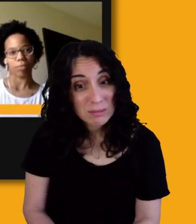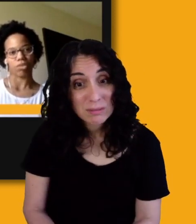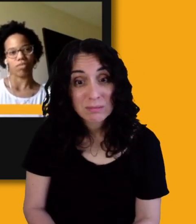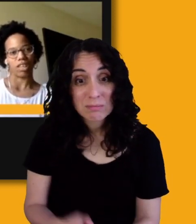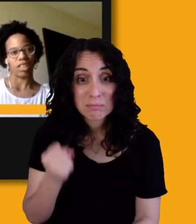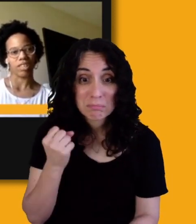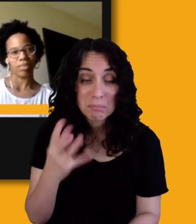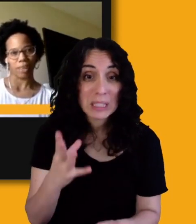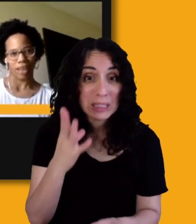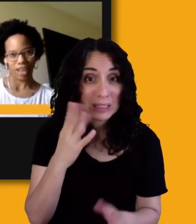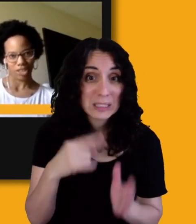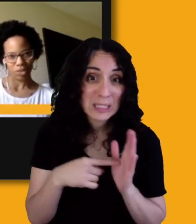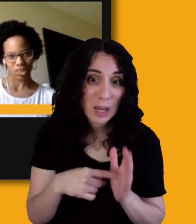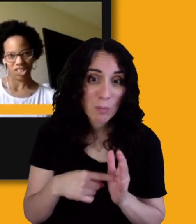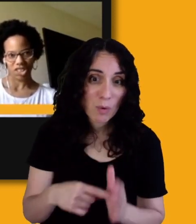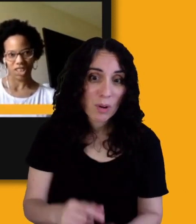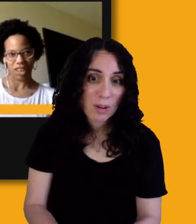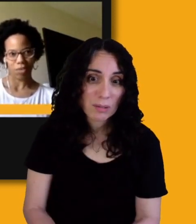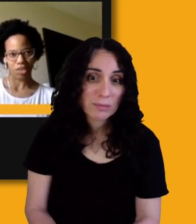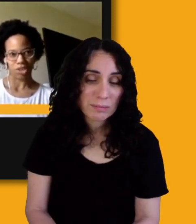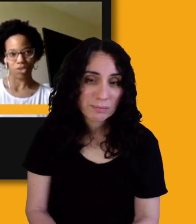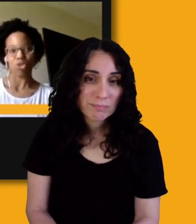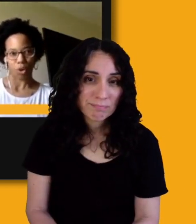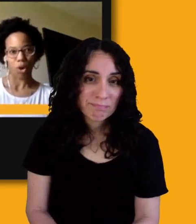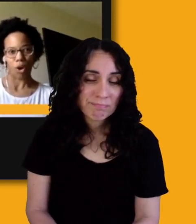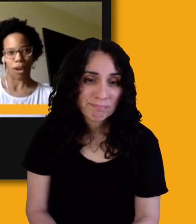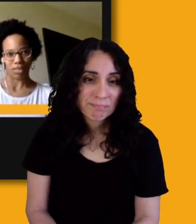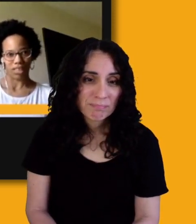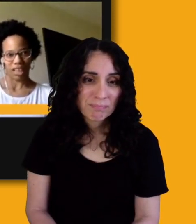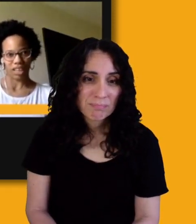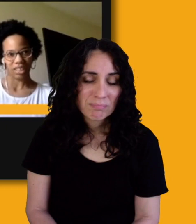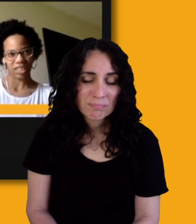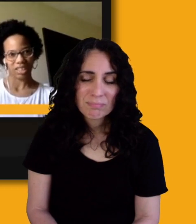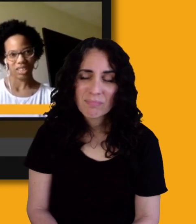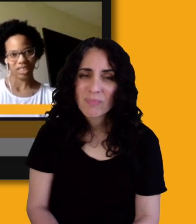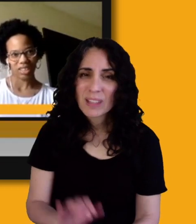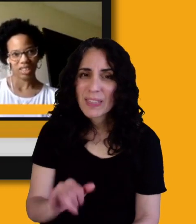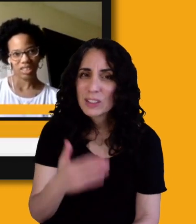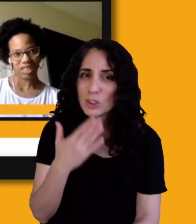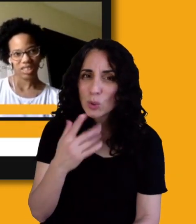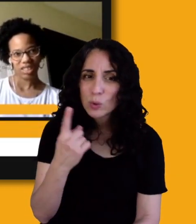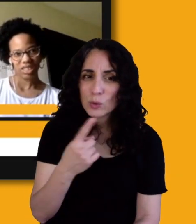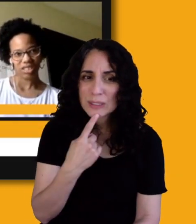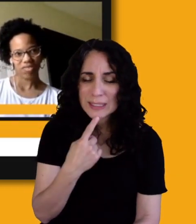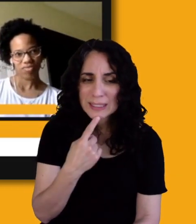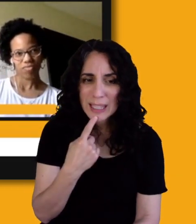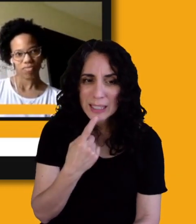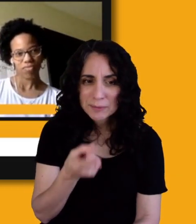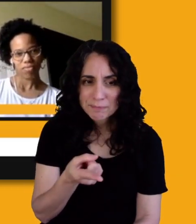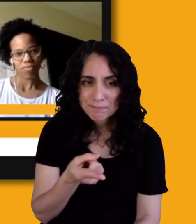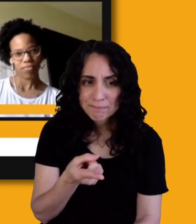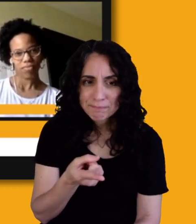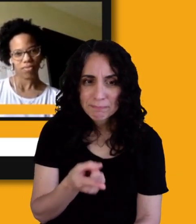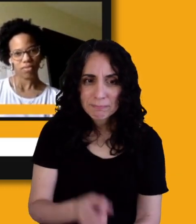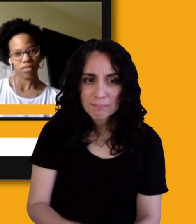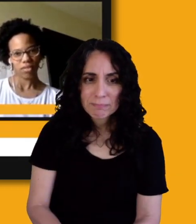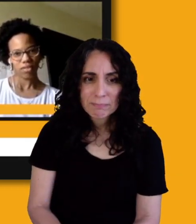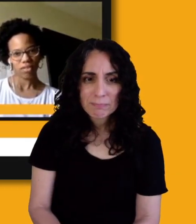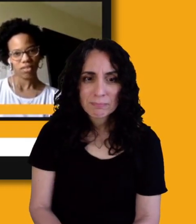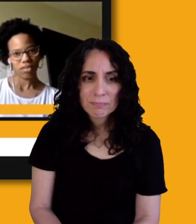of this, but I just wanted to share that one. Yeah, that's a good one. And you said something in, in what you described that